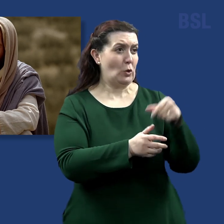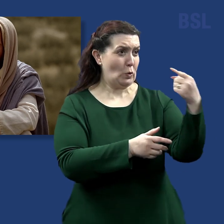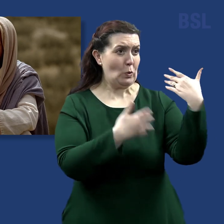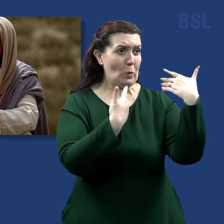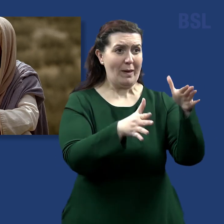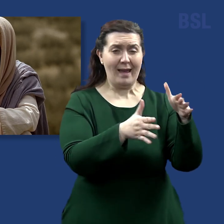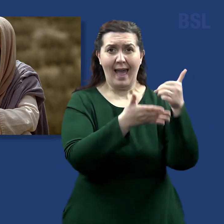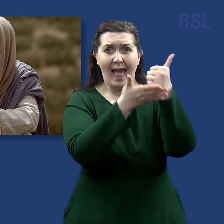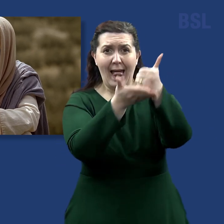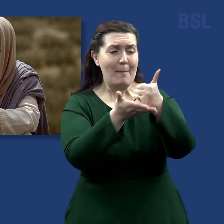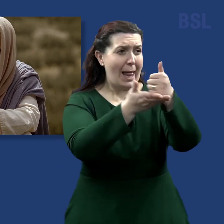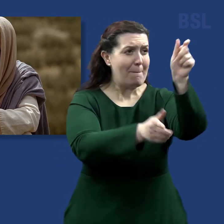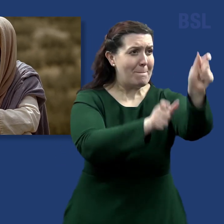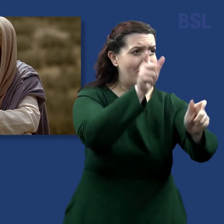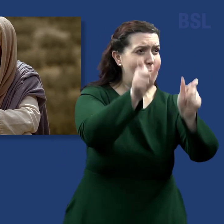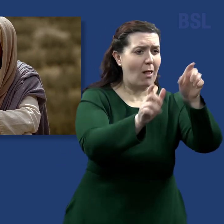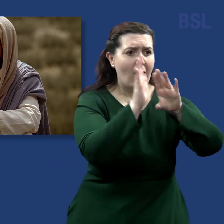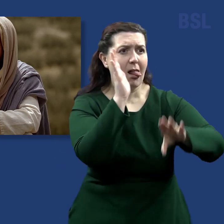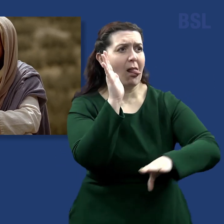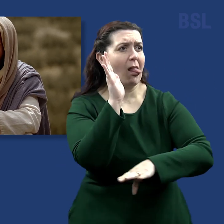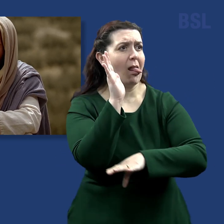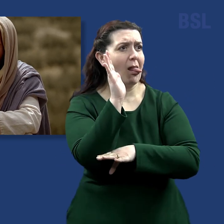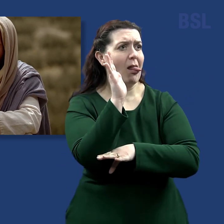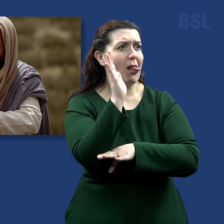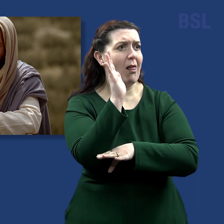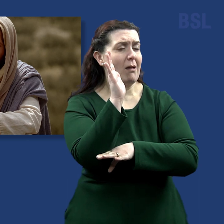Inasmuch as ye have done it unto one of the least of these, my brethren,